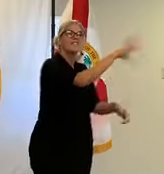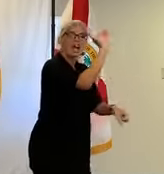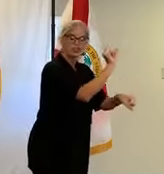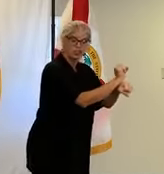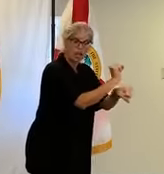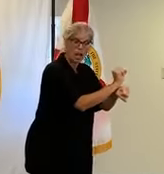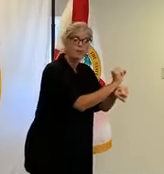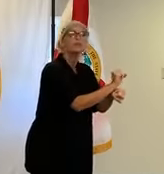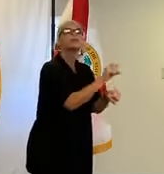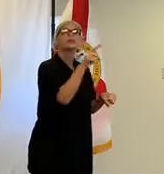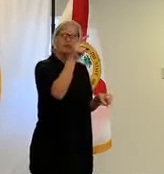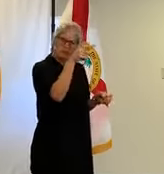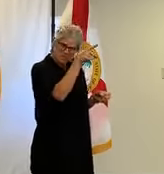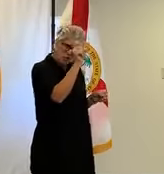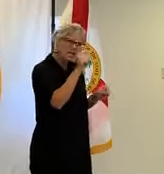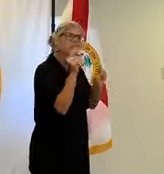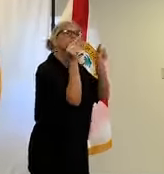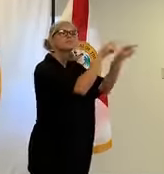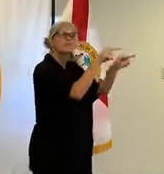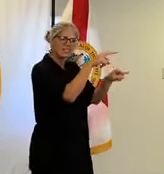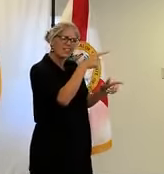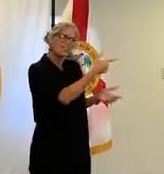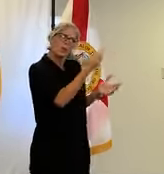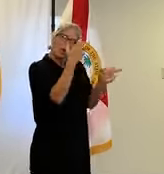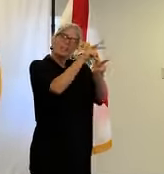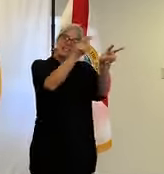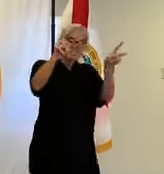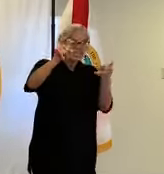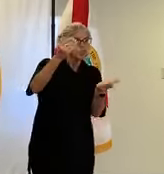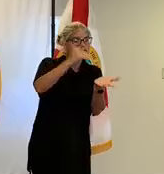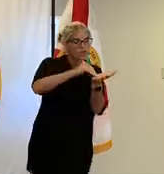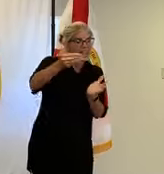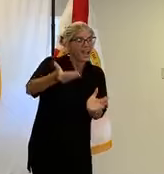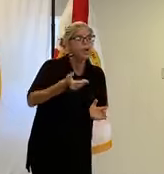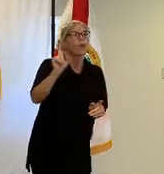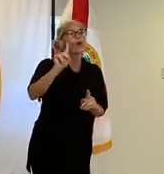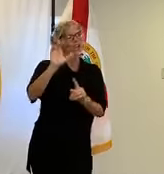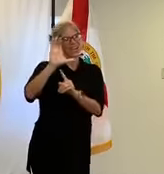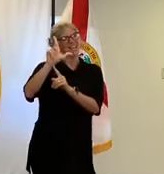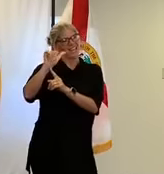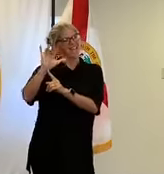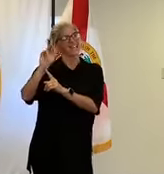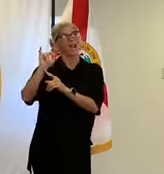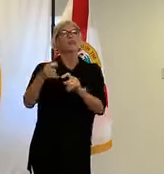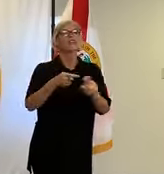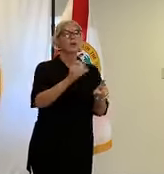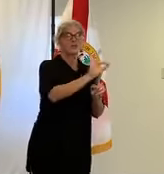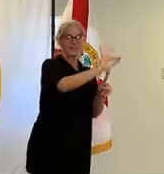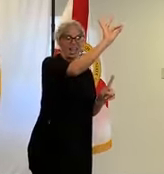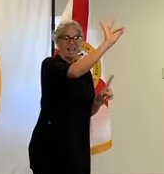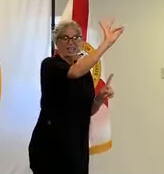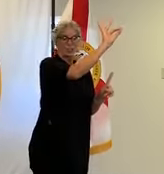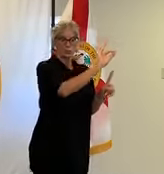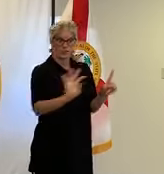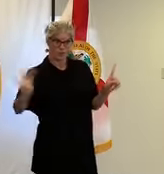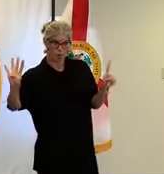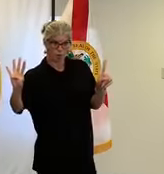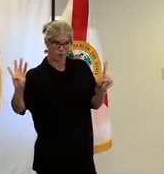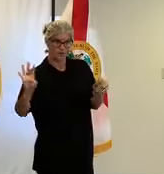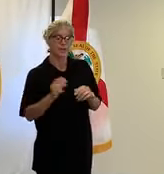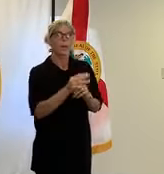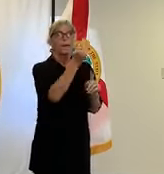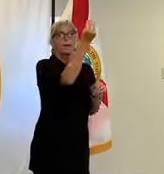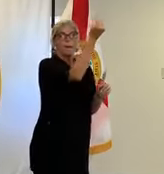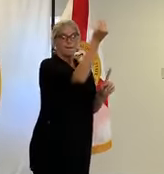to the the re the rehire clay county and they're here from 9 a.m to 4 p.m monday through